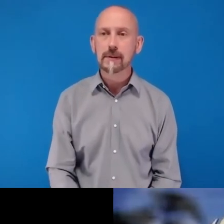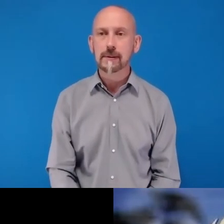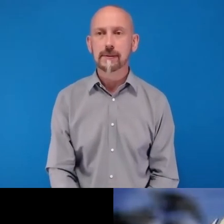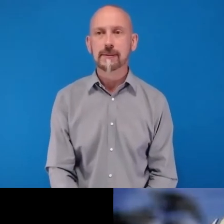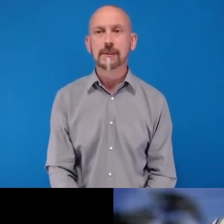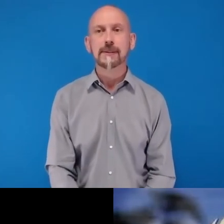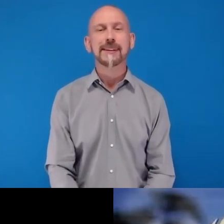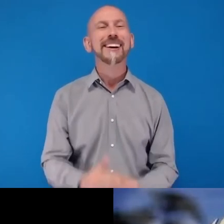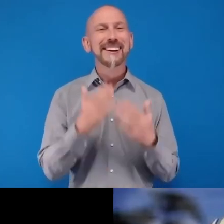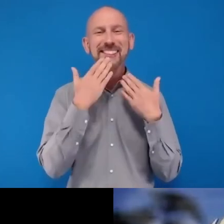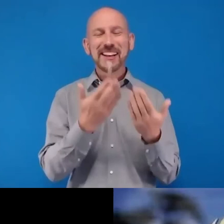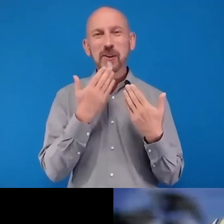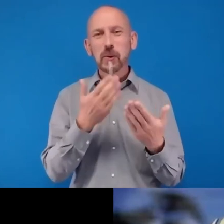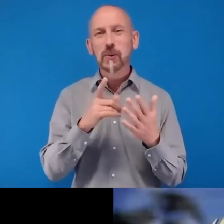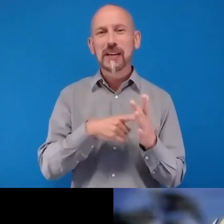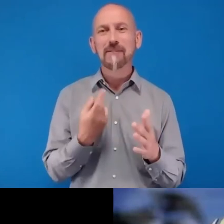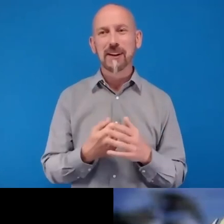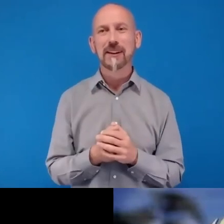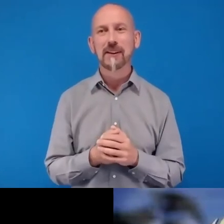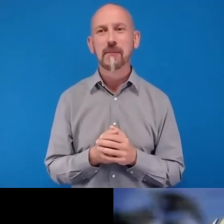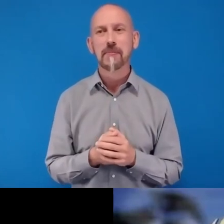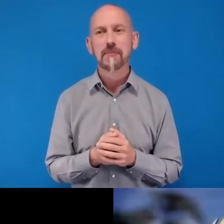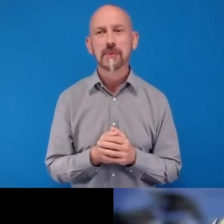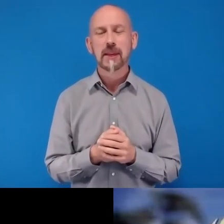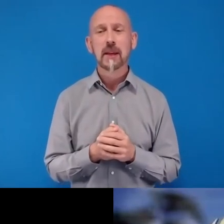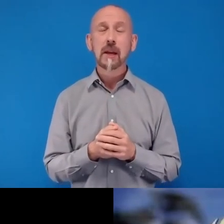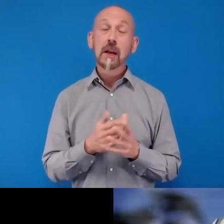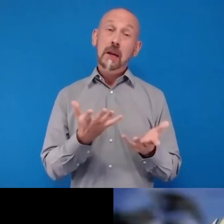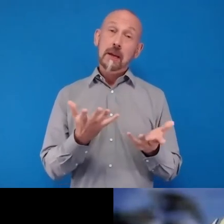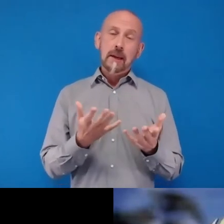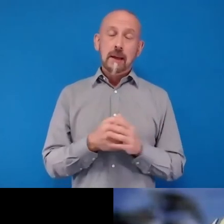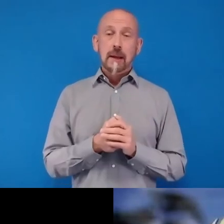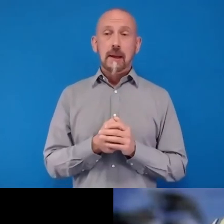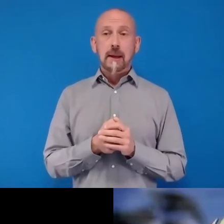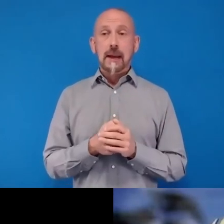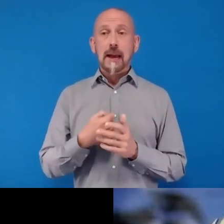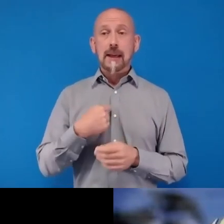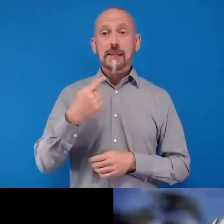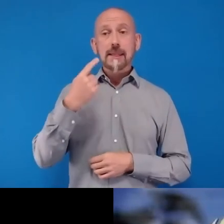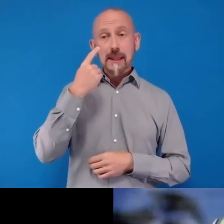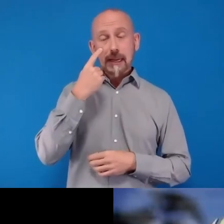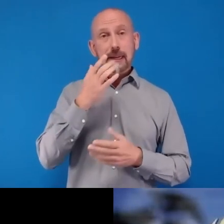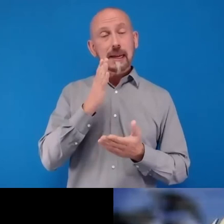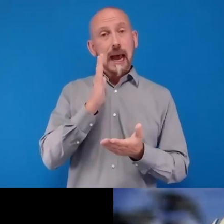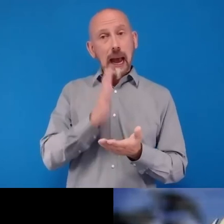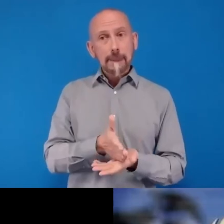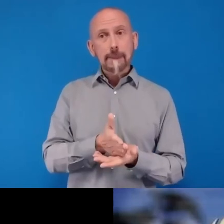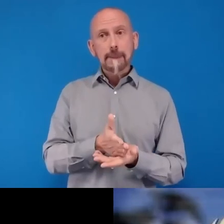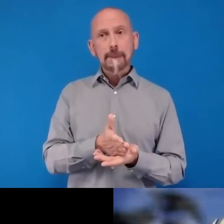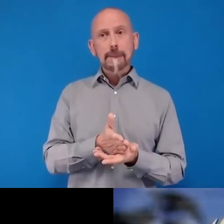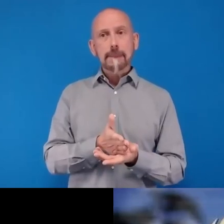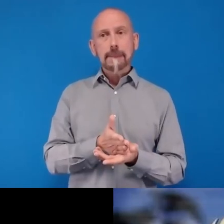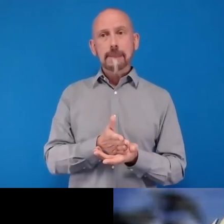Thank you. Thank you. Jennifer. And, you know, I think that actually at the end of the day, it goes back